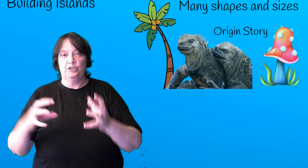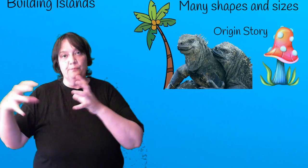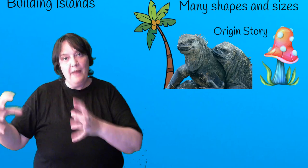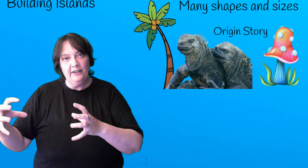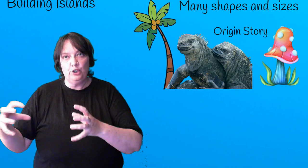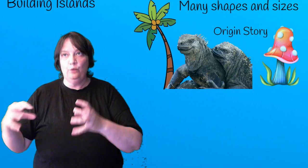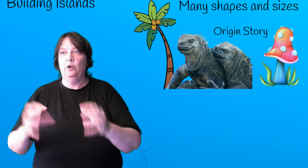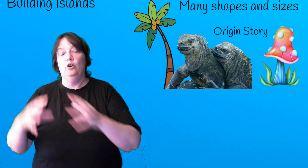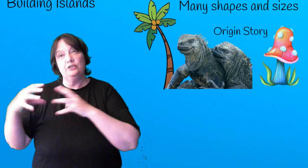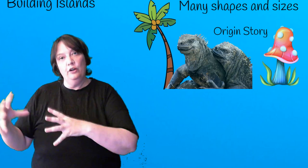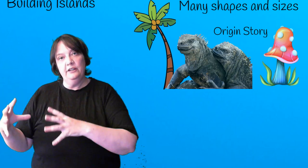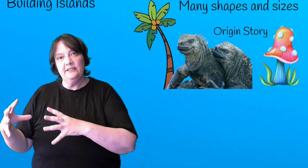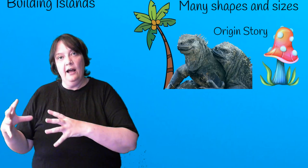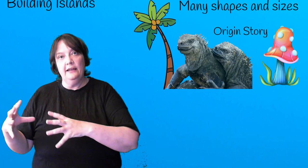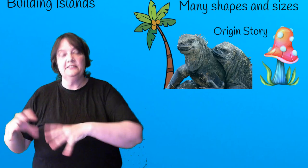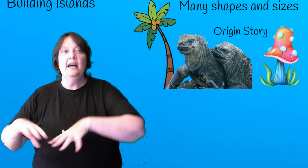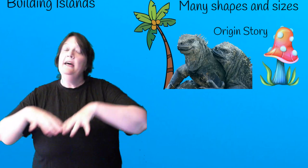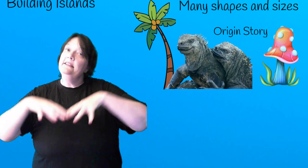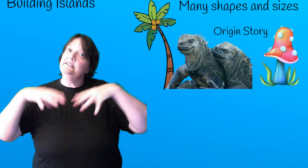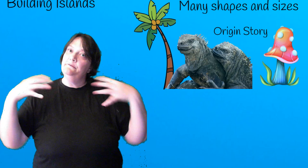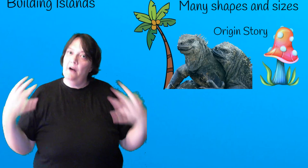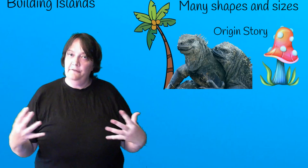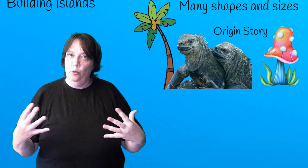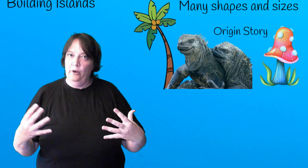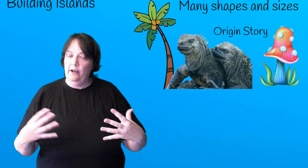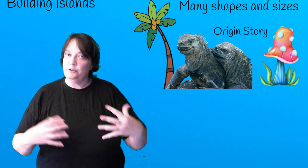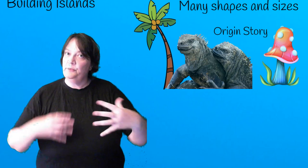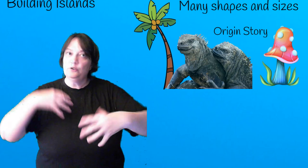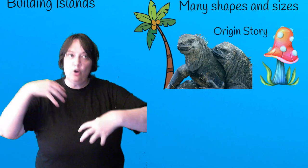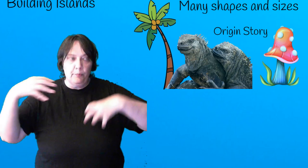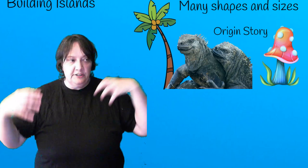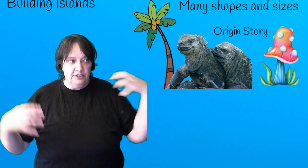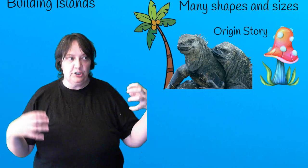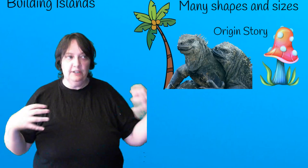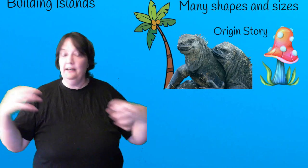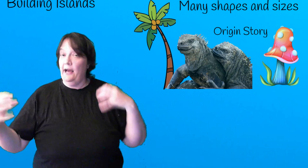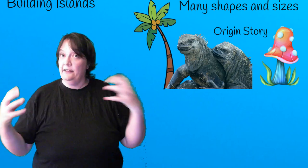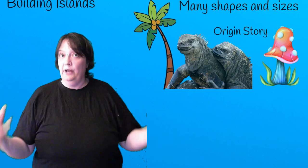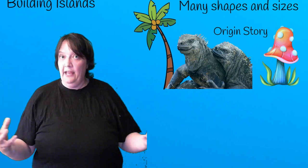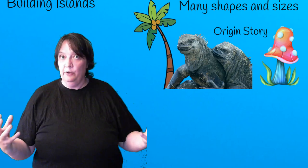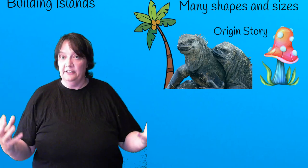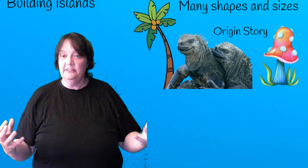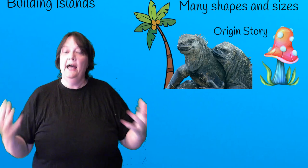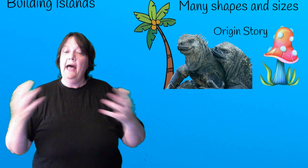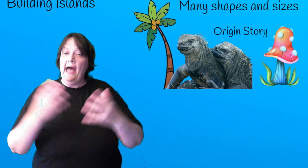magical plants on these islands that survive nowhere else because competition in other areas have